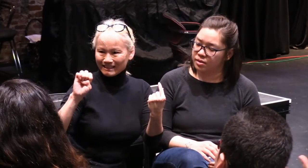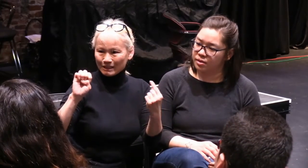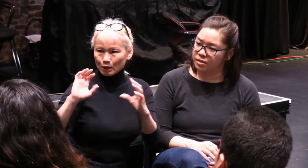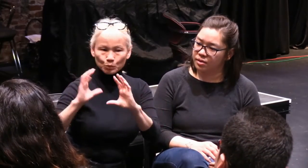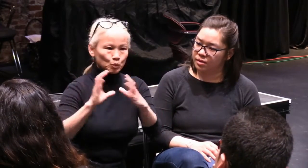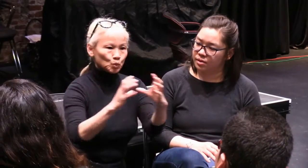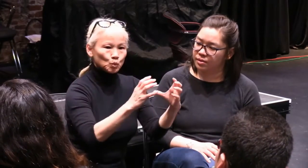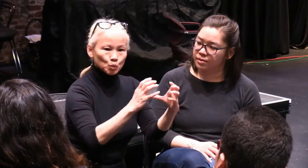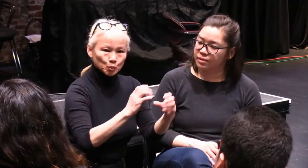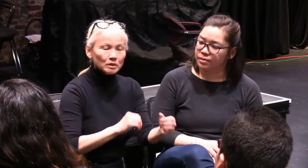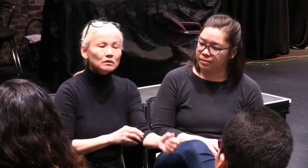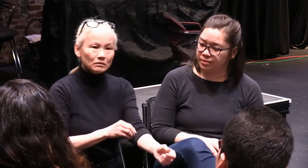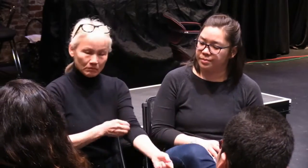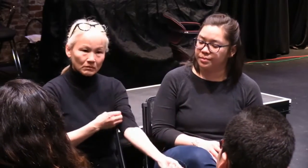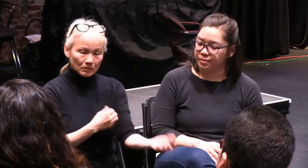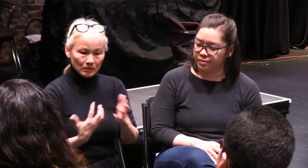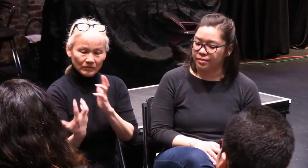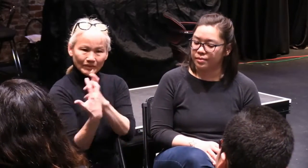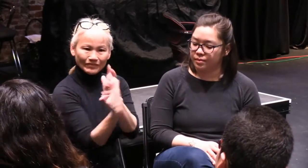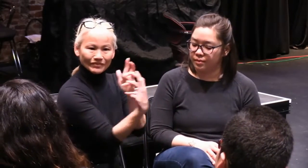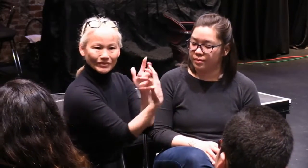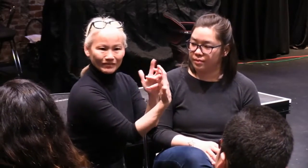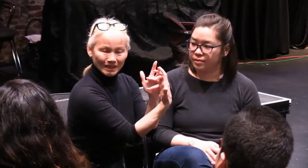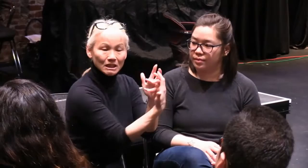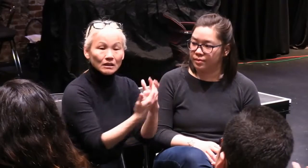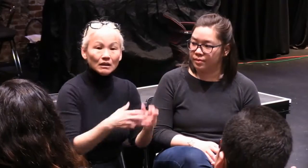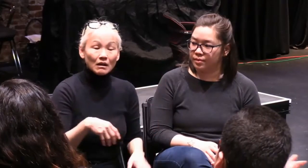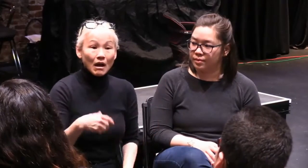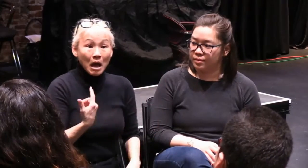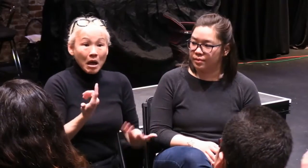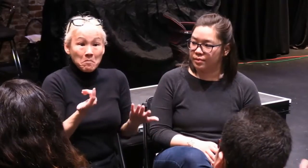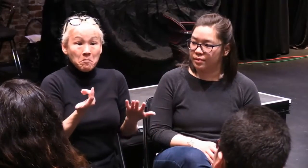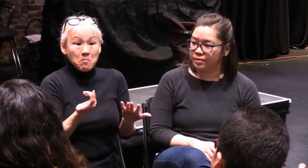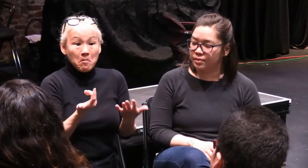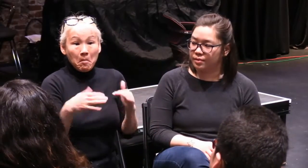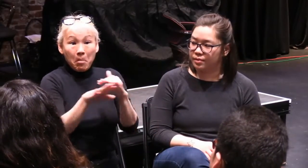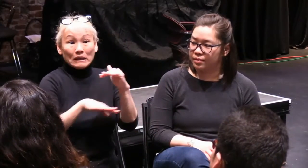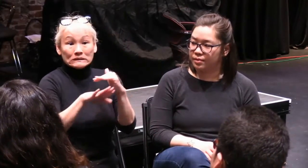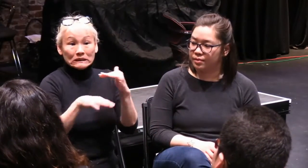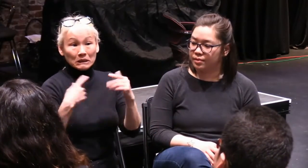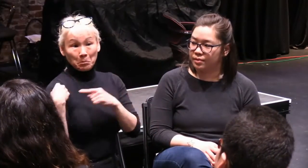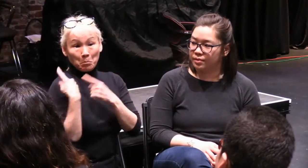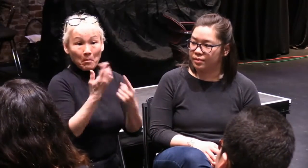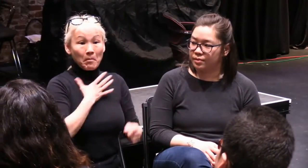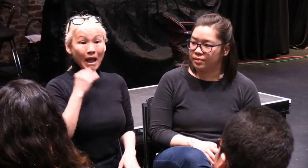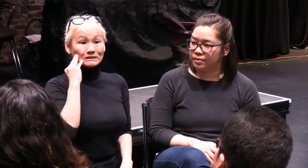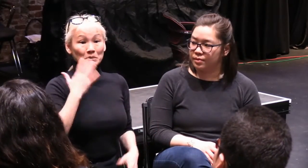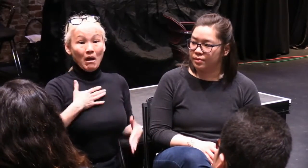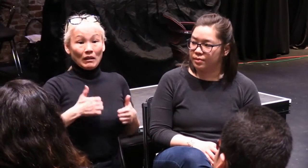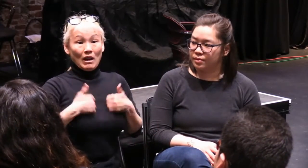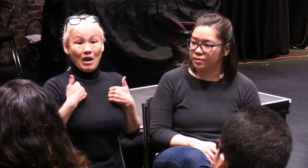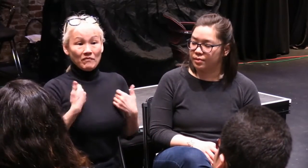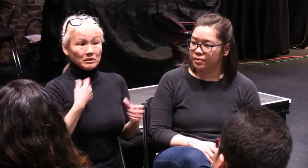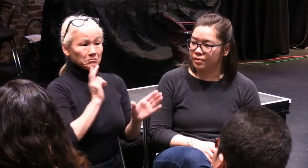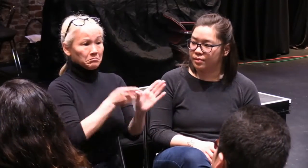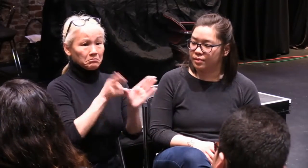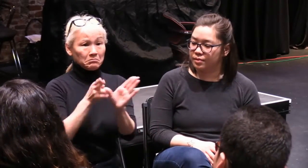and how do you fit in amongst those, and my